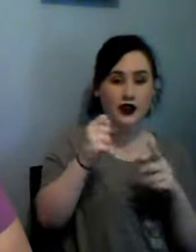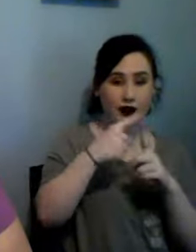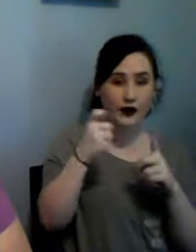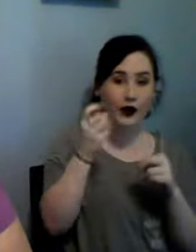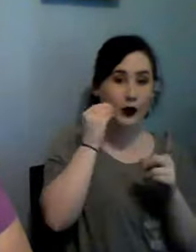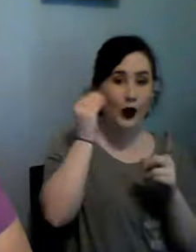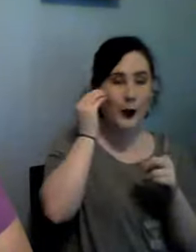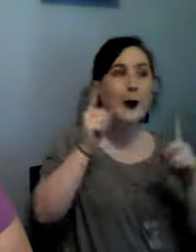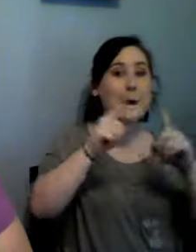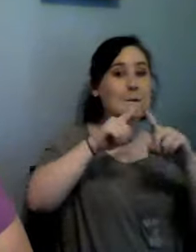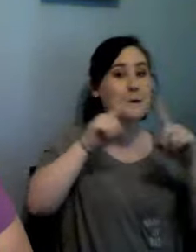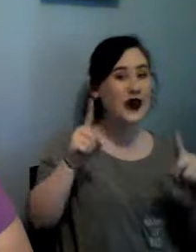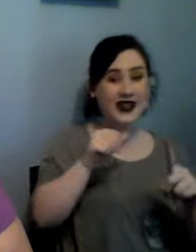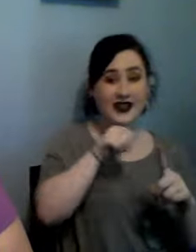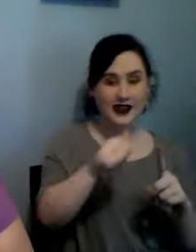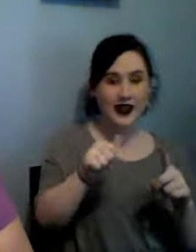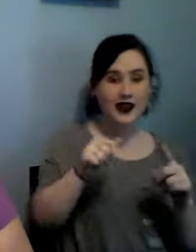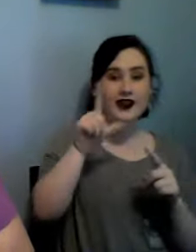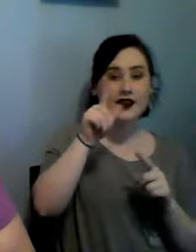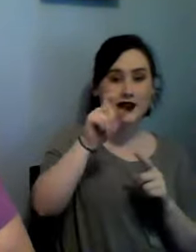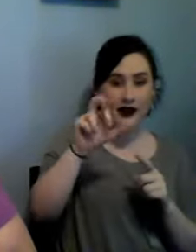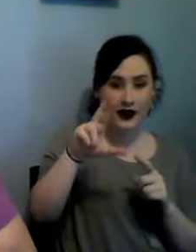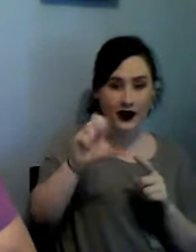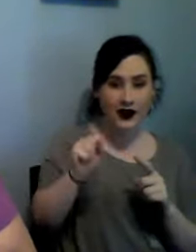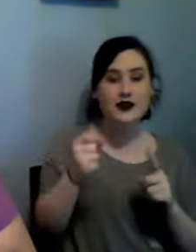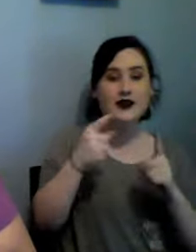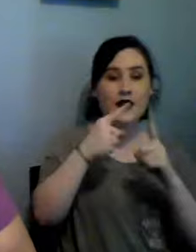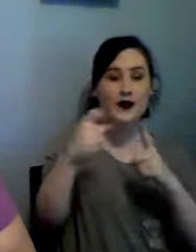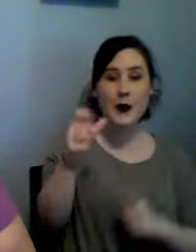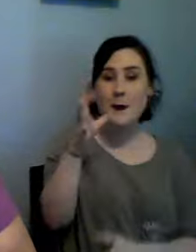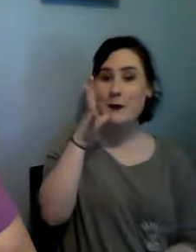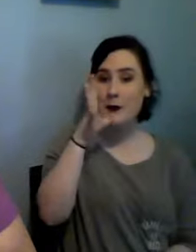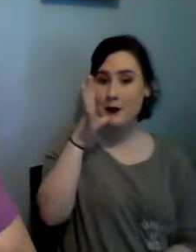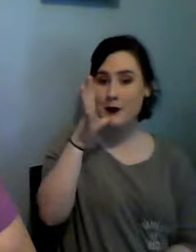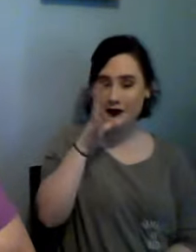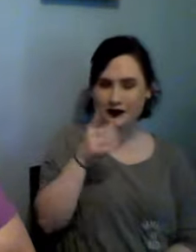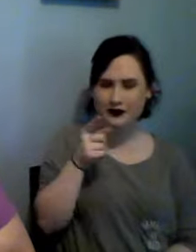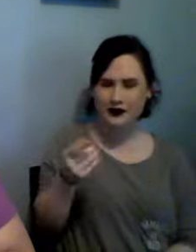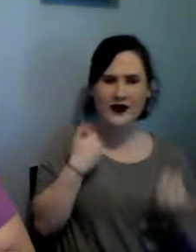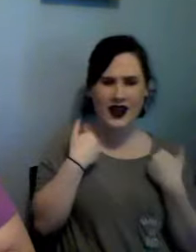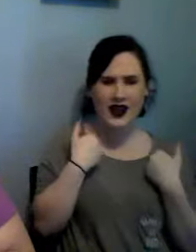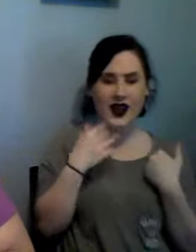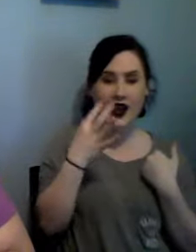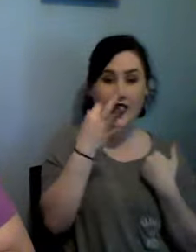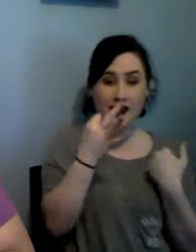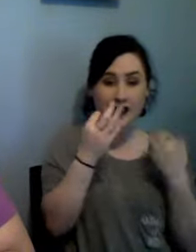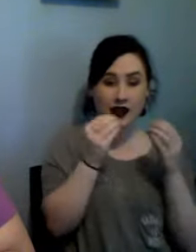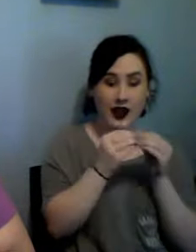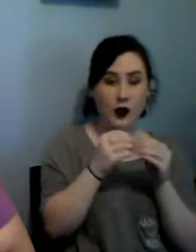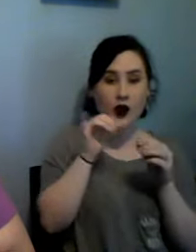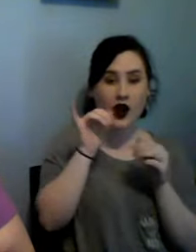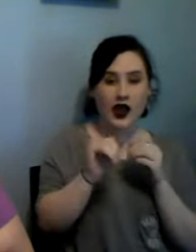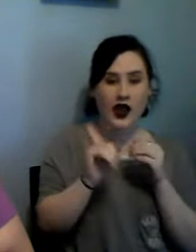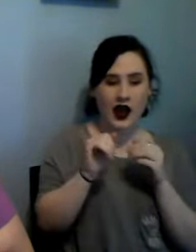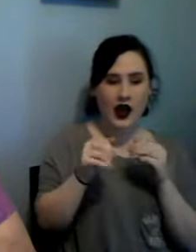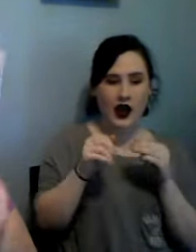and this has nine more that goes around it so I'm really